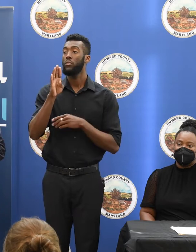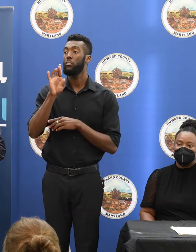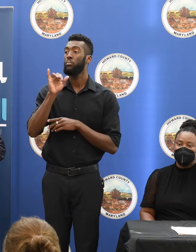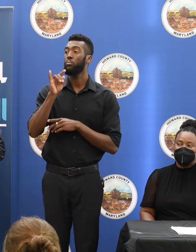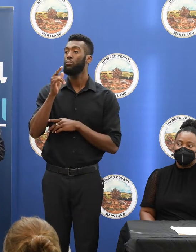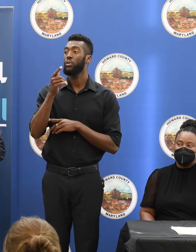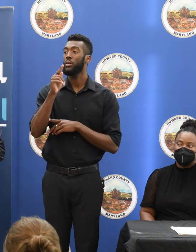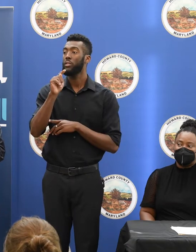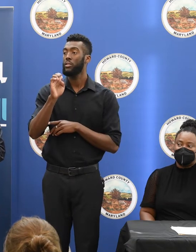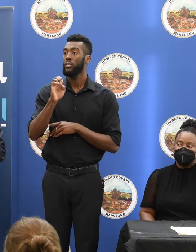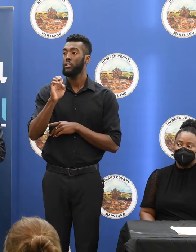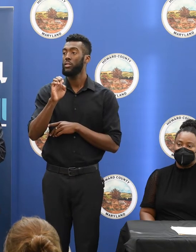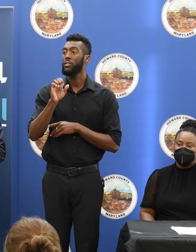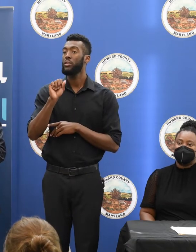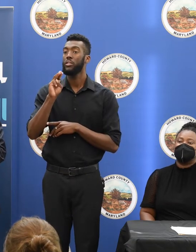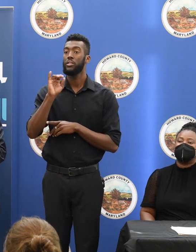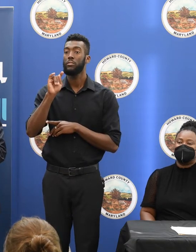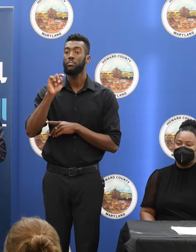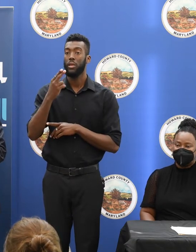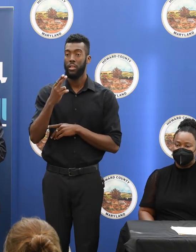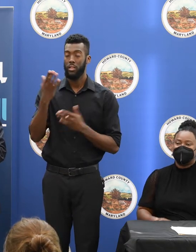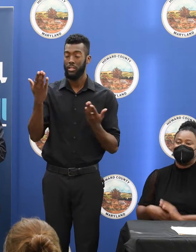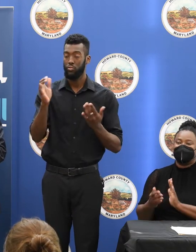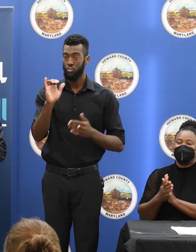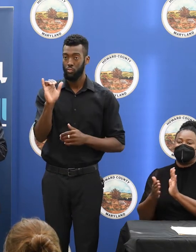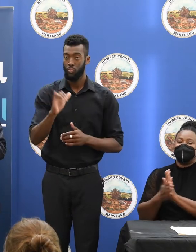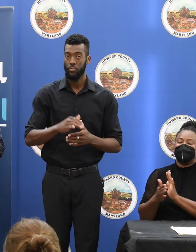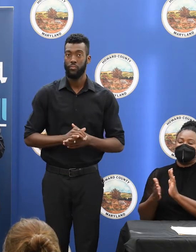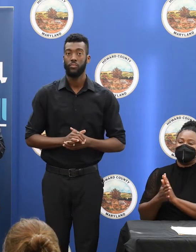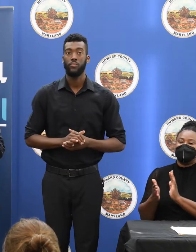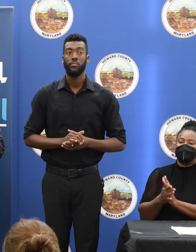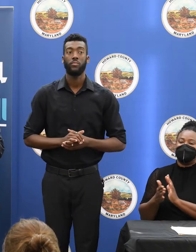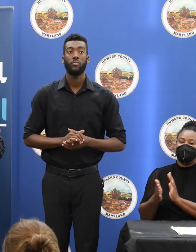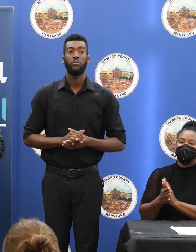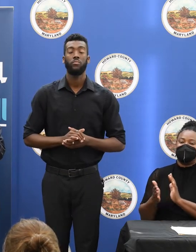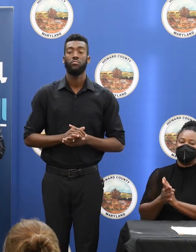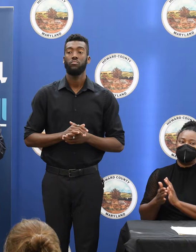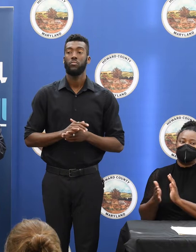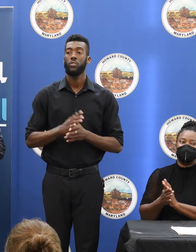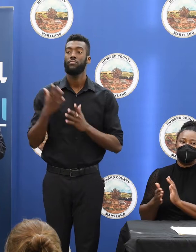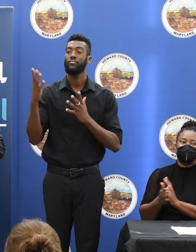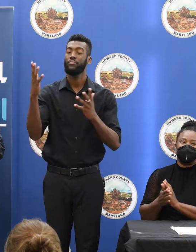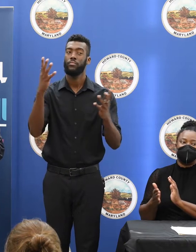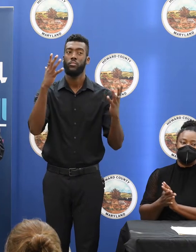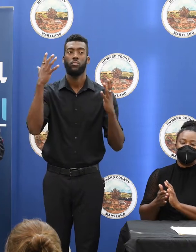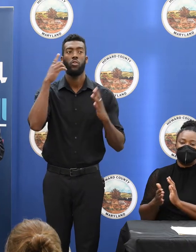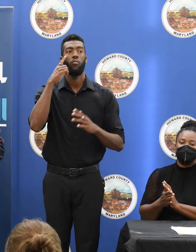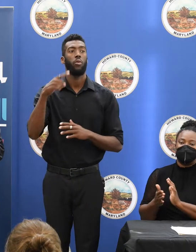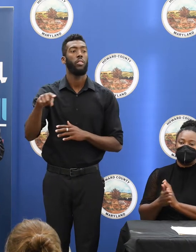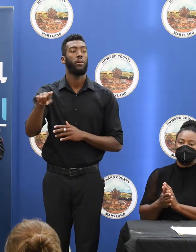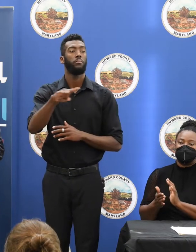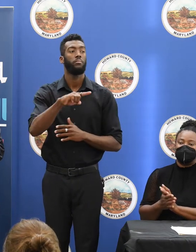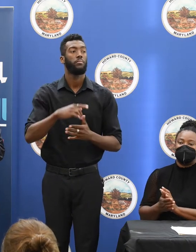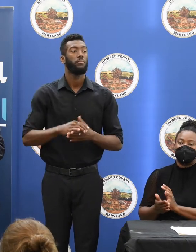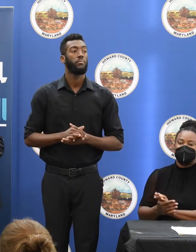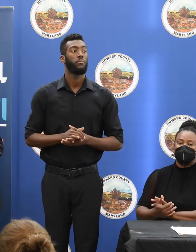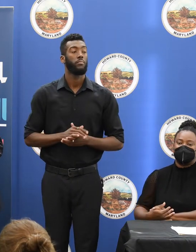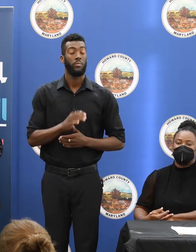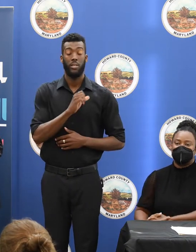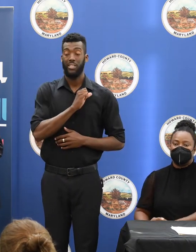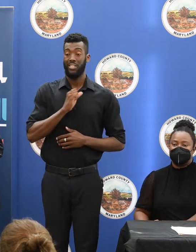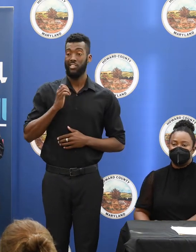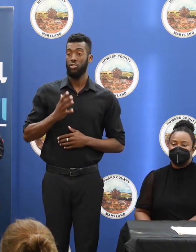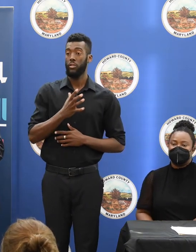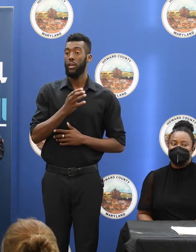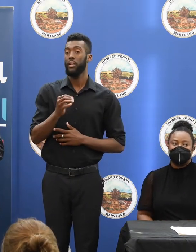Congressman John Sarbanes office here with us. And thanks. Let's have a big hand for them. Both senators and seven